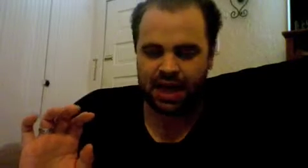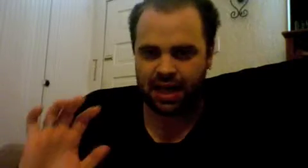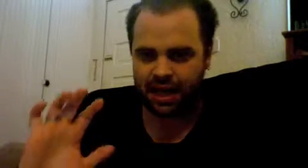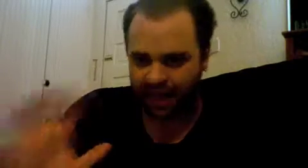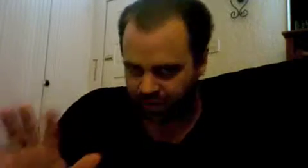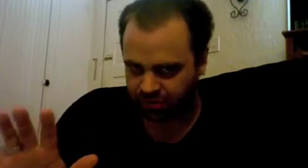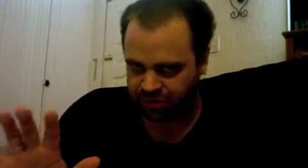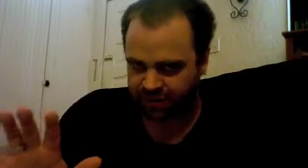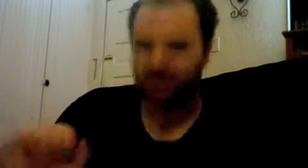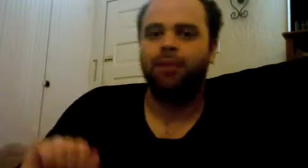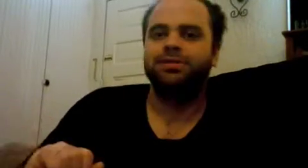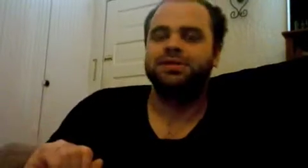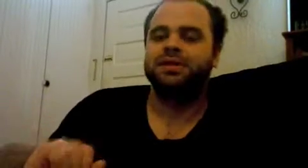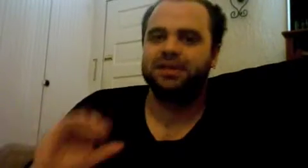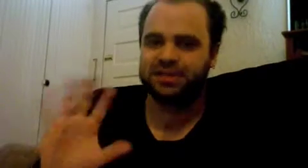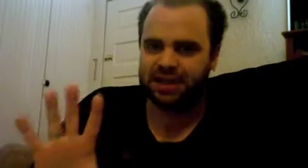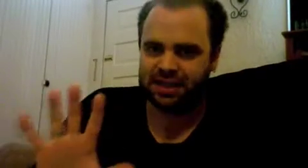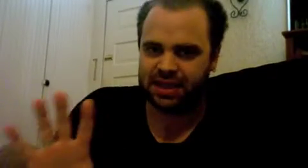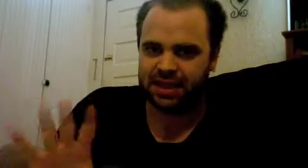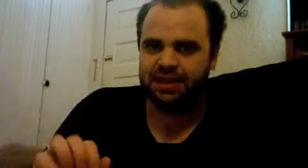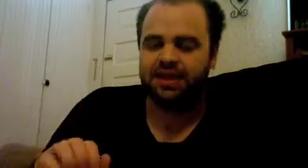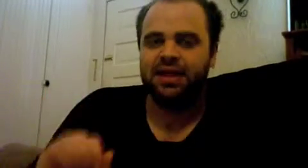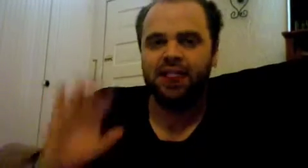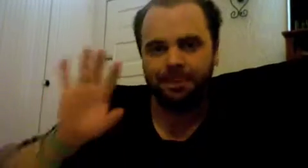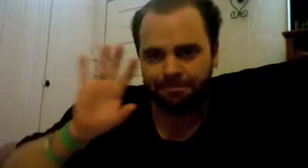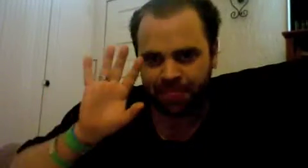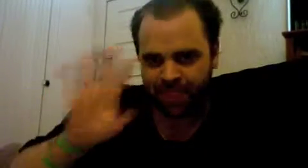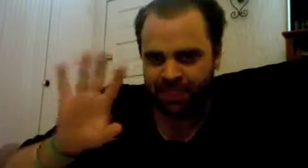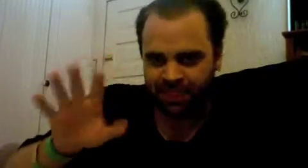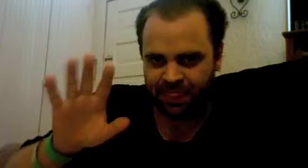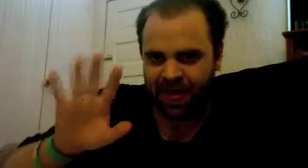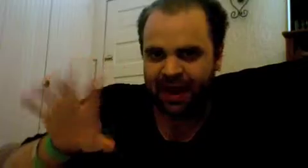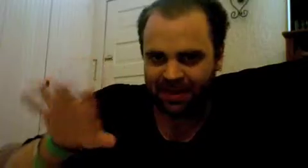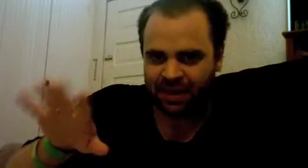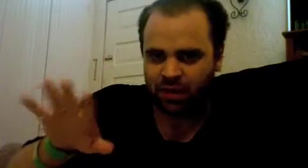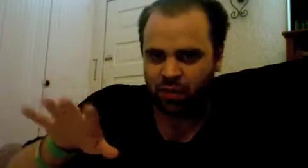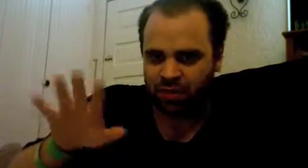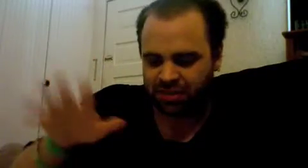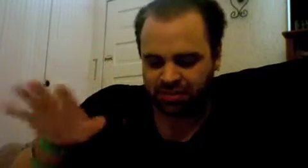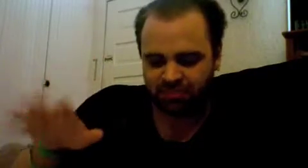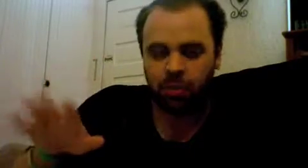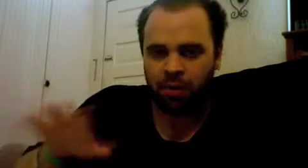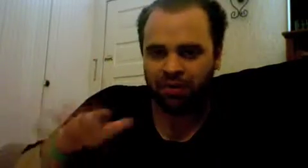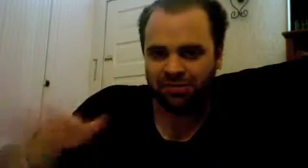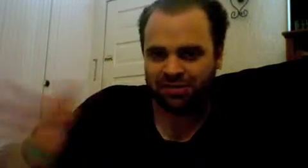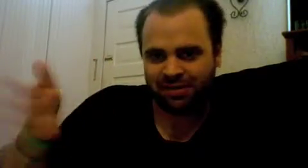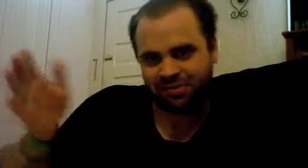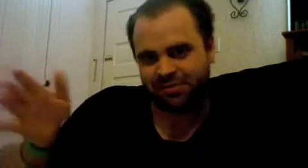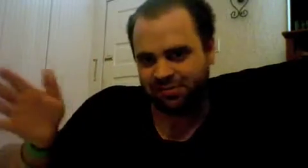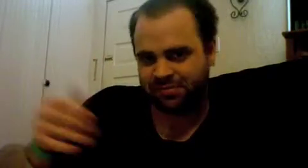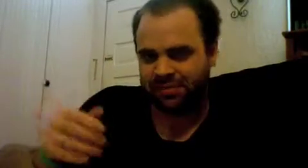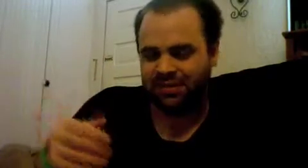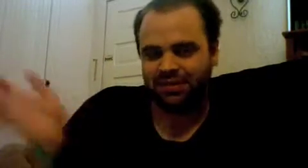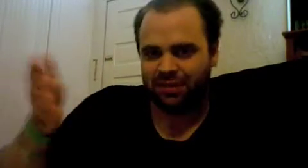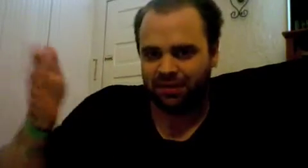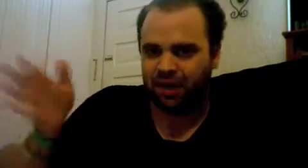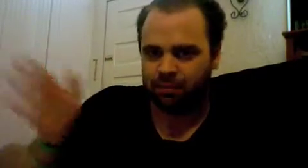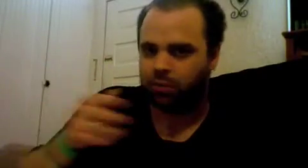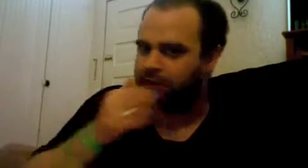Hegel saying the opposite he's saying that that thing with no parts is not important